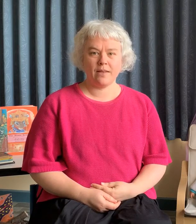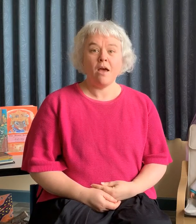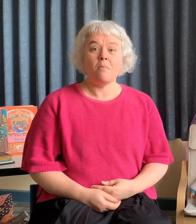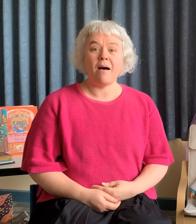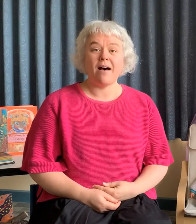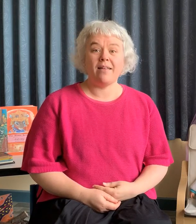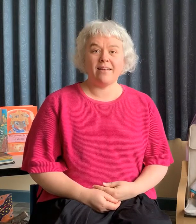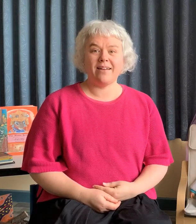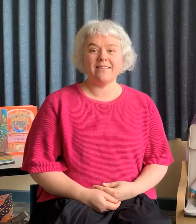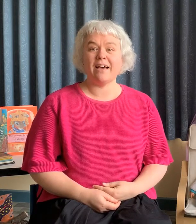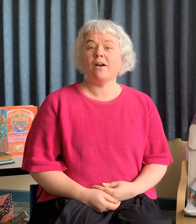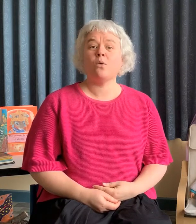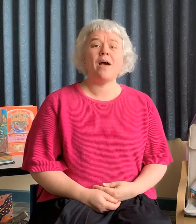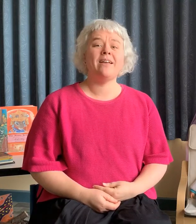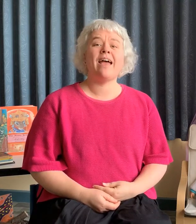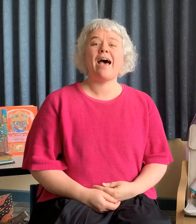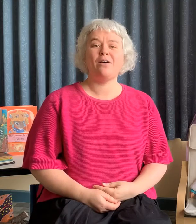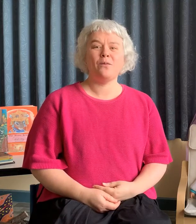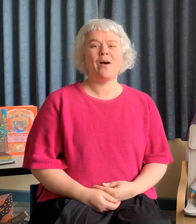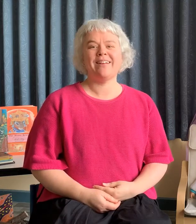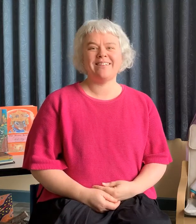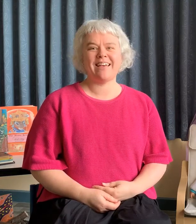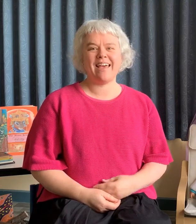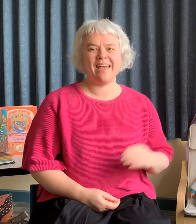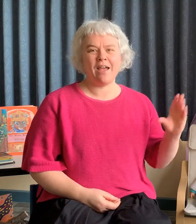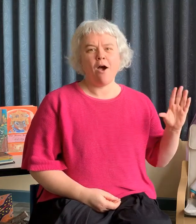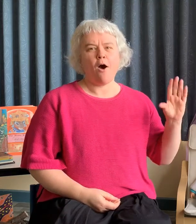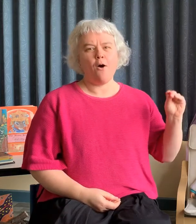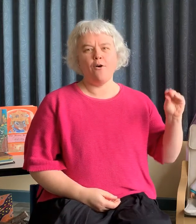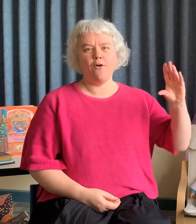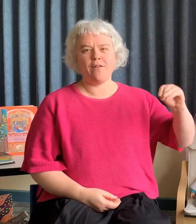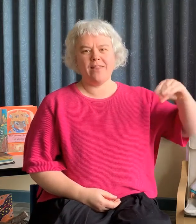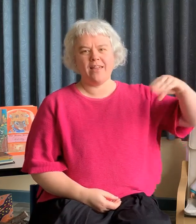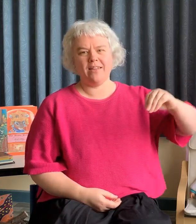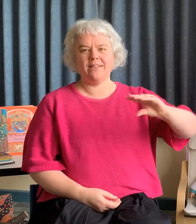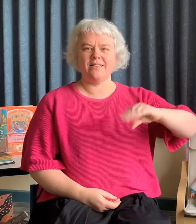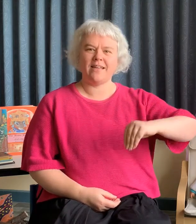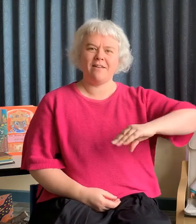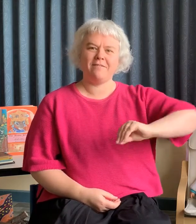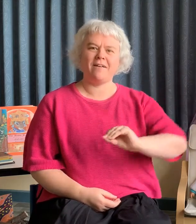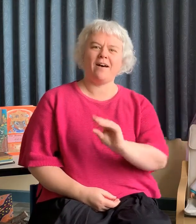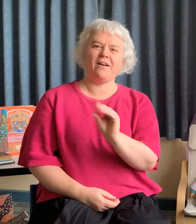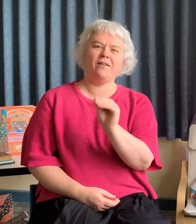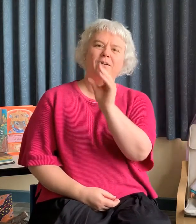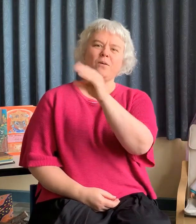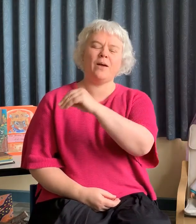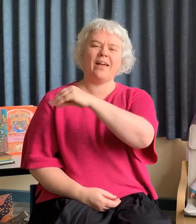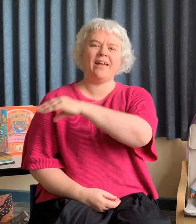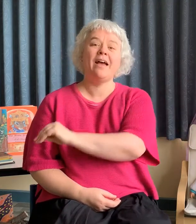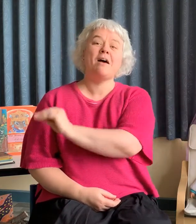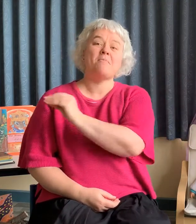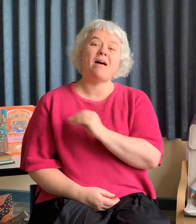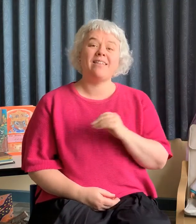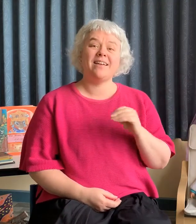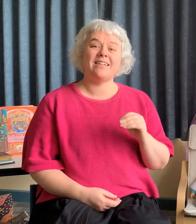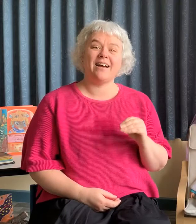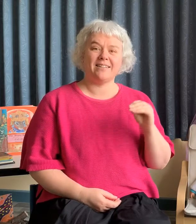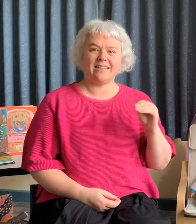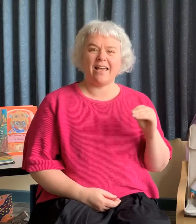Mother duck went out one day, over the hills and far away. Mother duck said